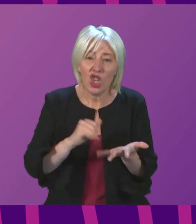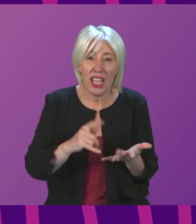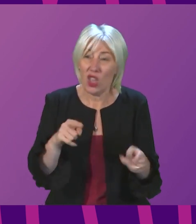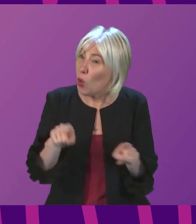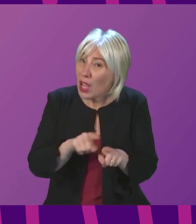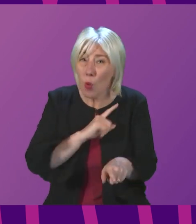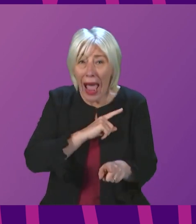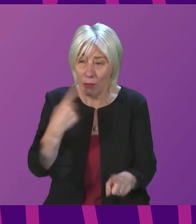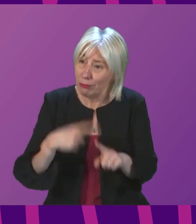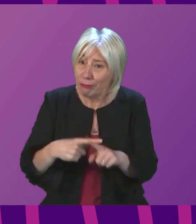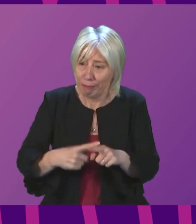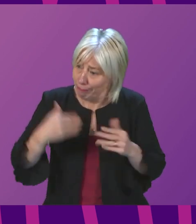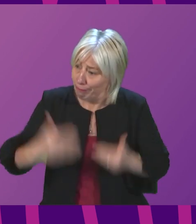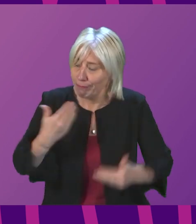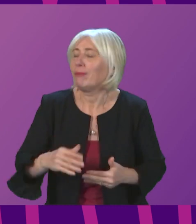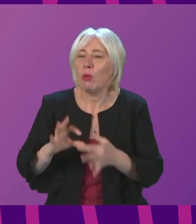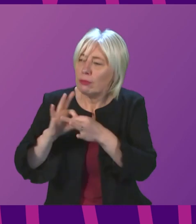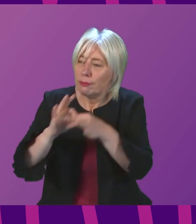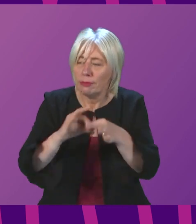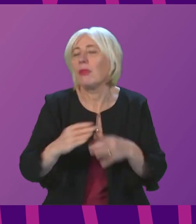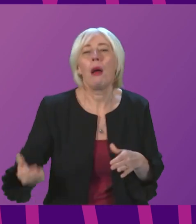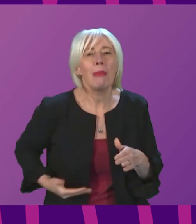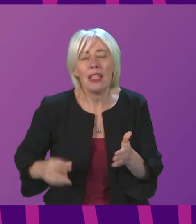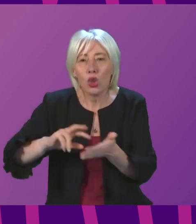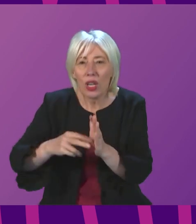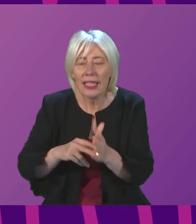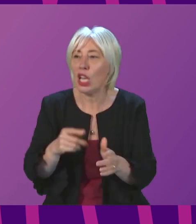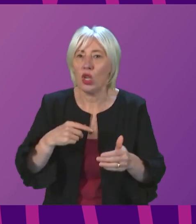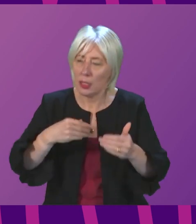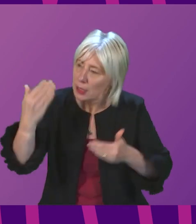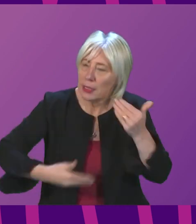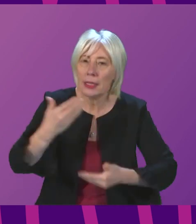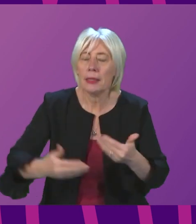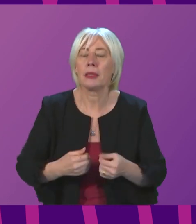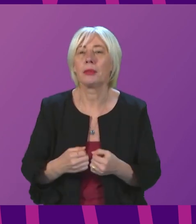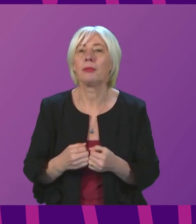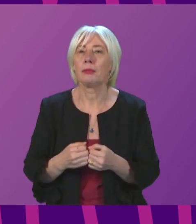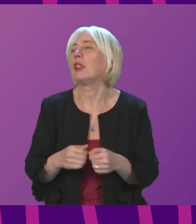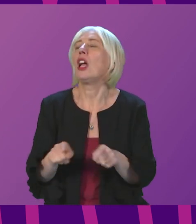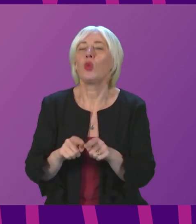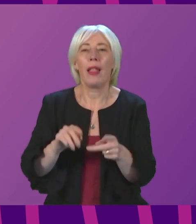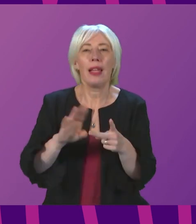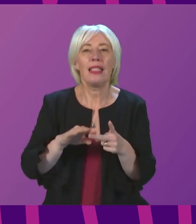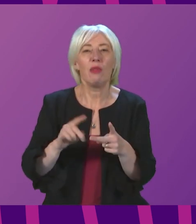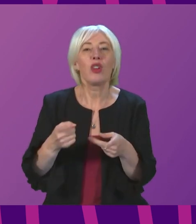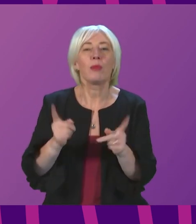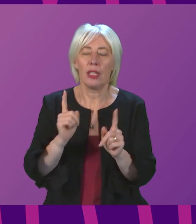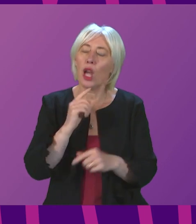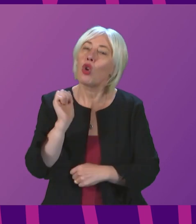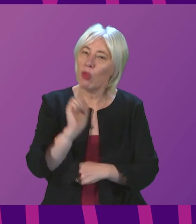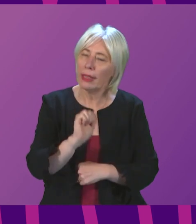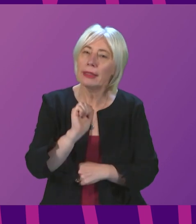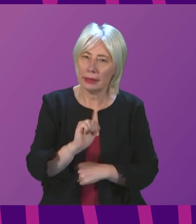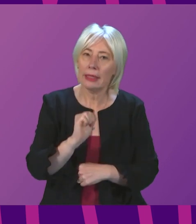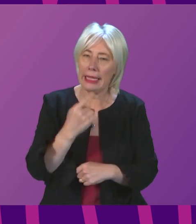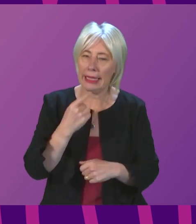really fast and we are communicating with business organisations as we go. Secondly, the Deputy First Minister was right to say that